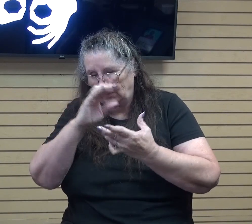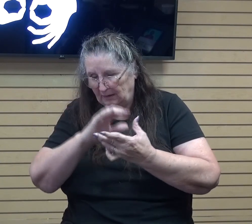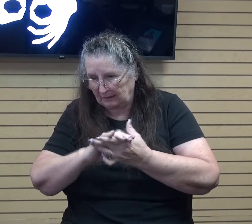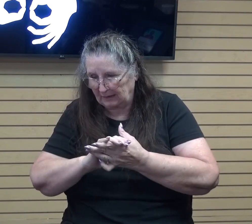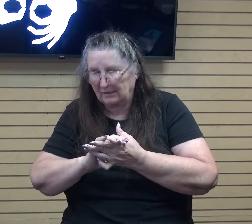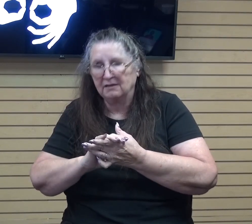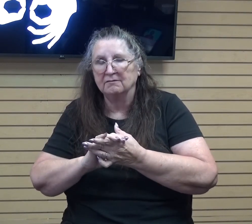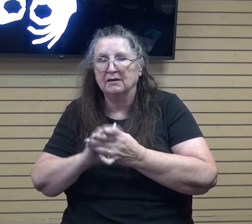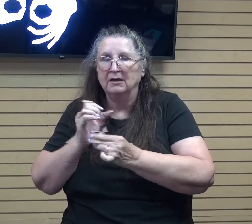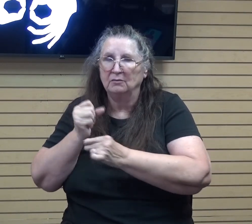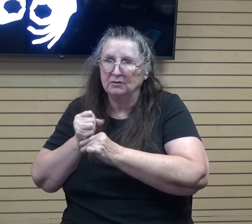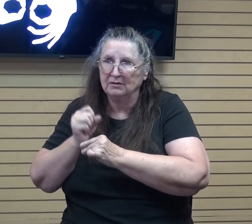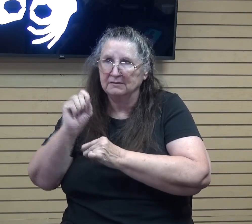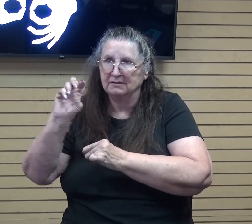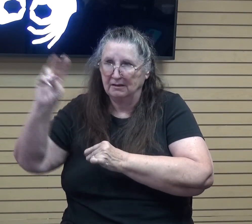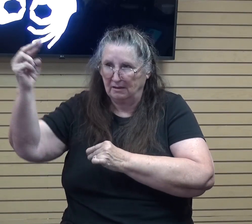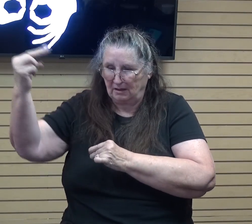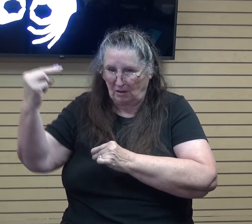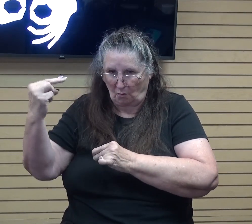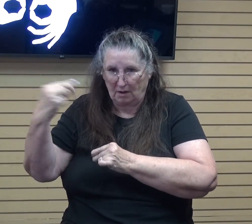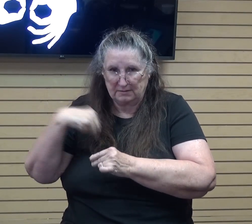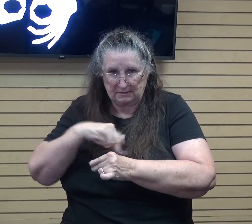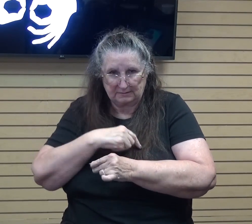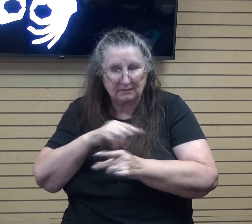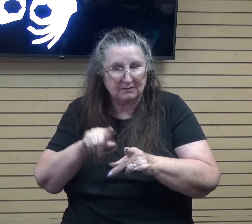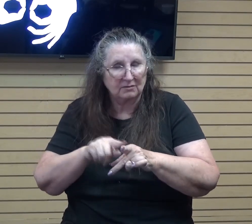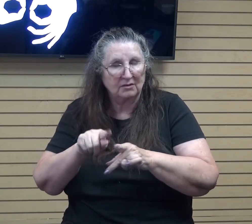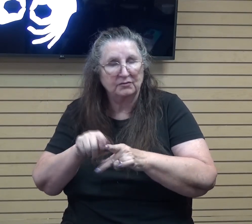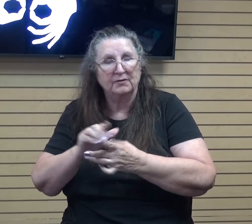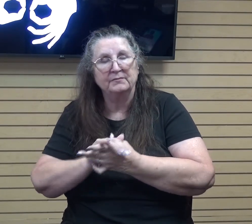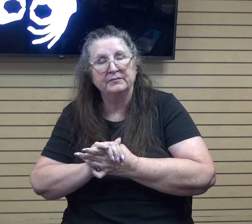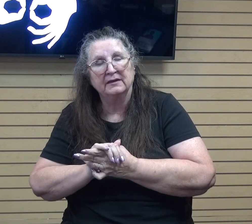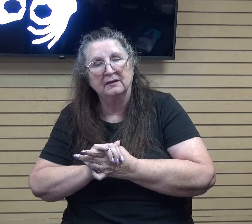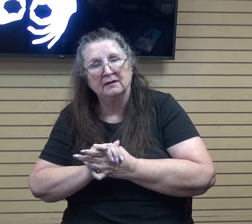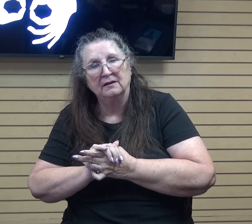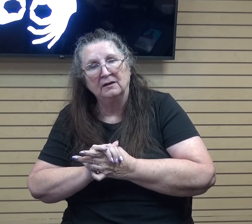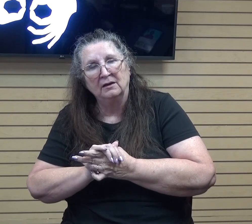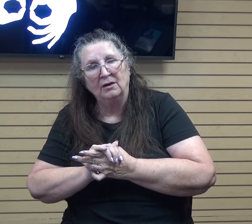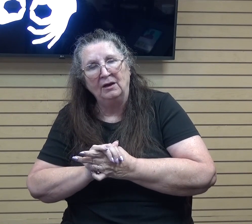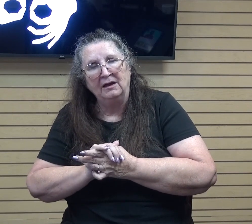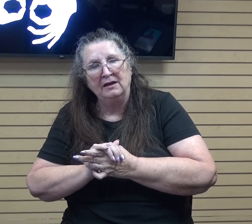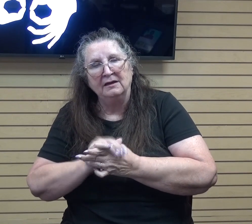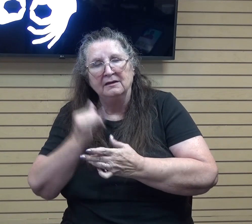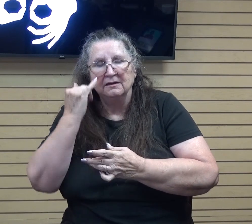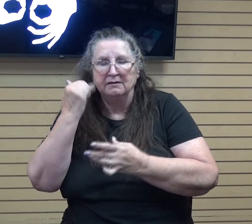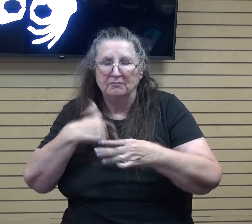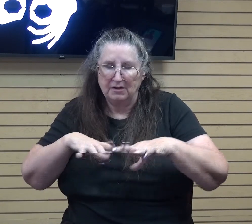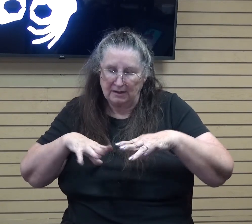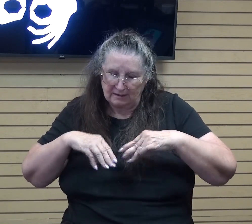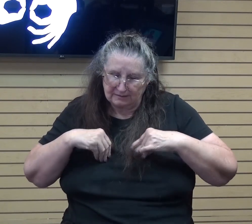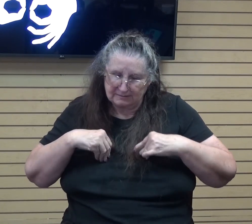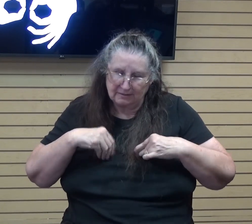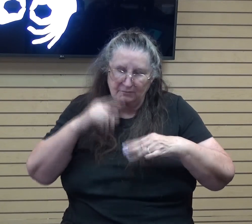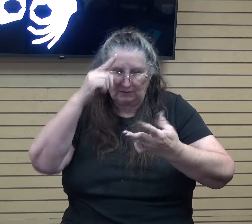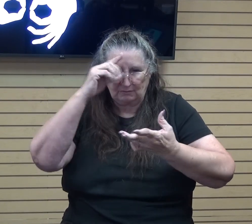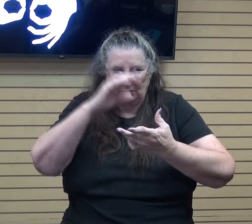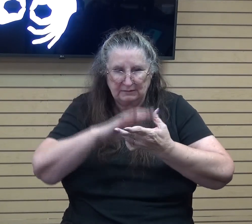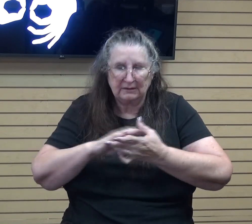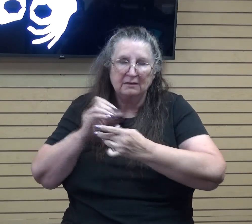on us as well. So when we come to that acceptance and that belief and that trust, we can then